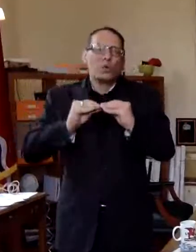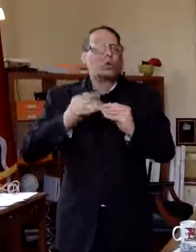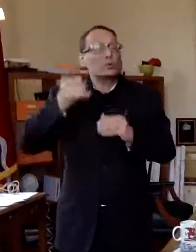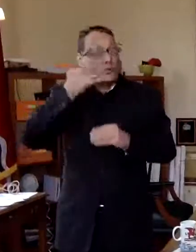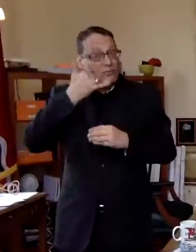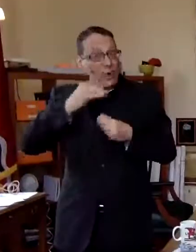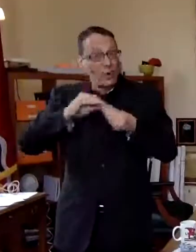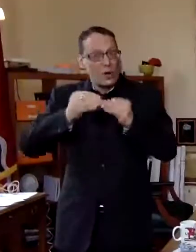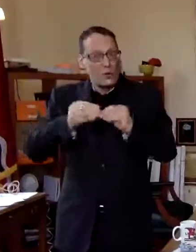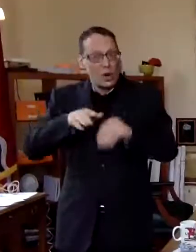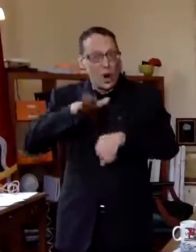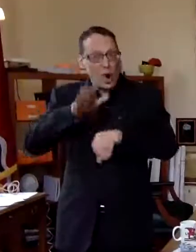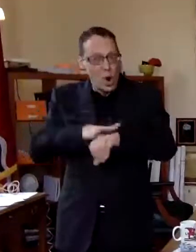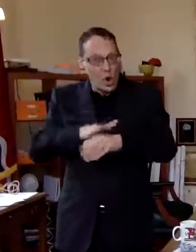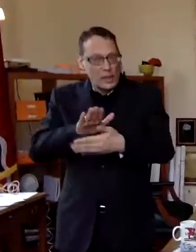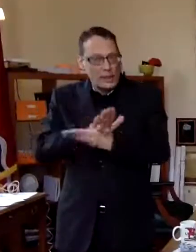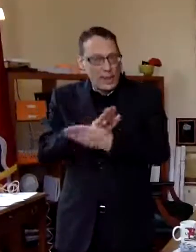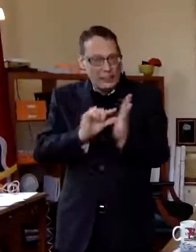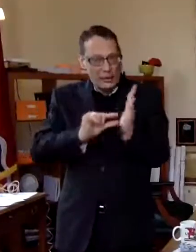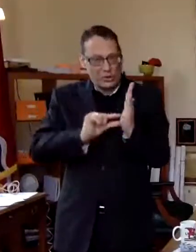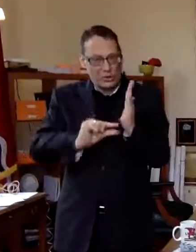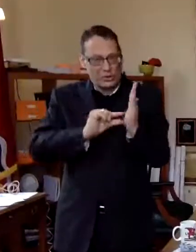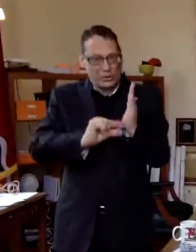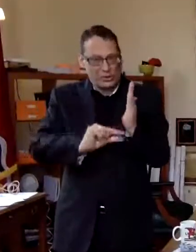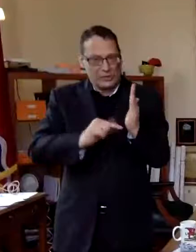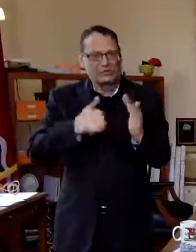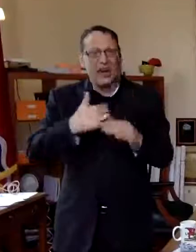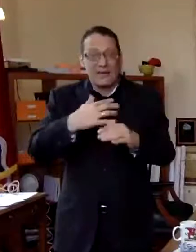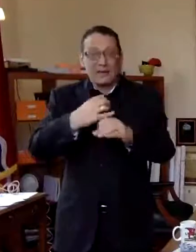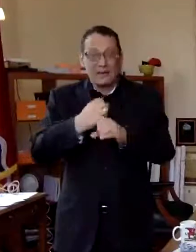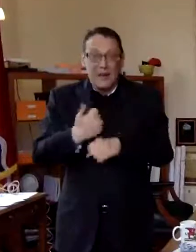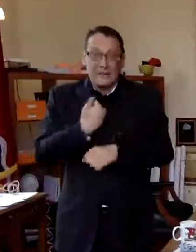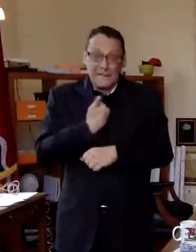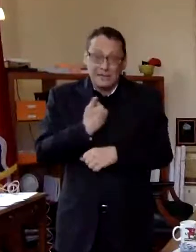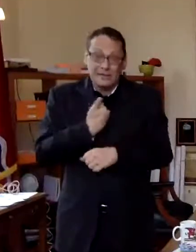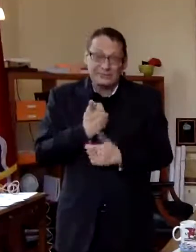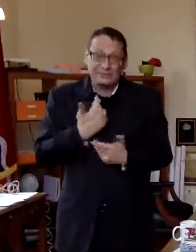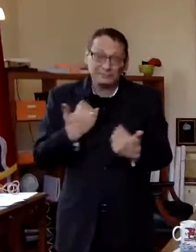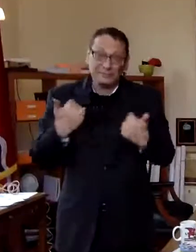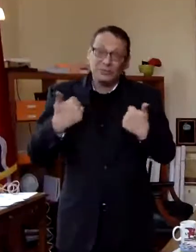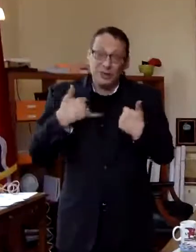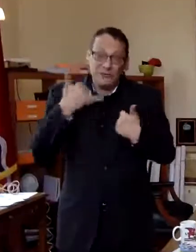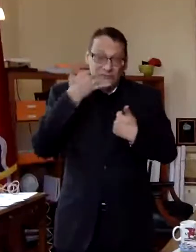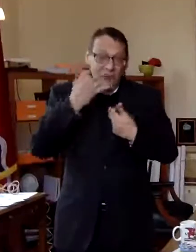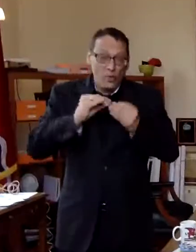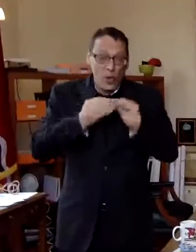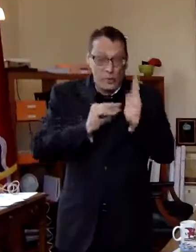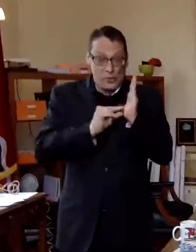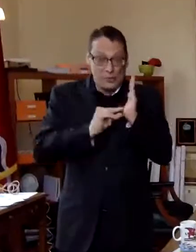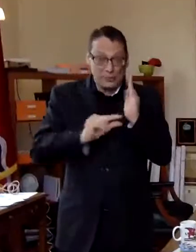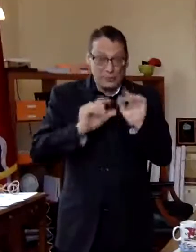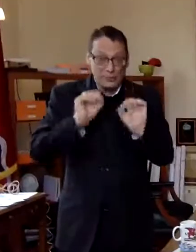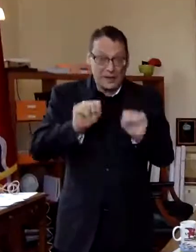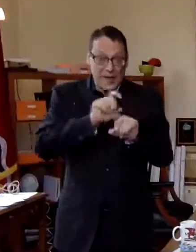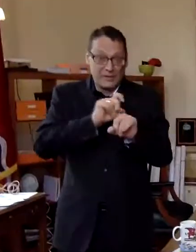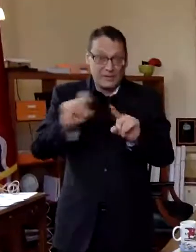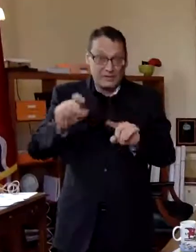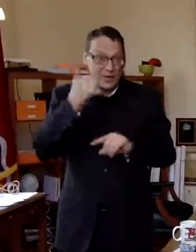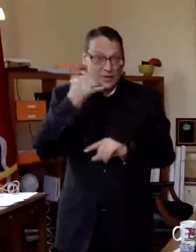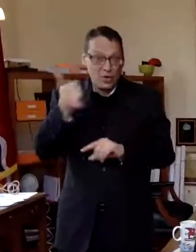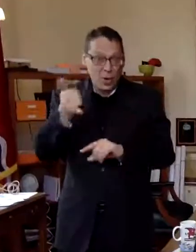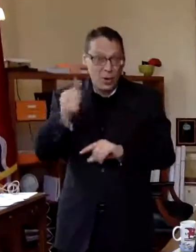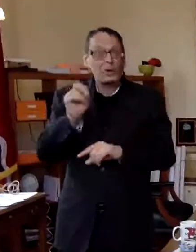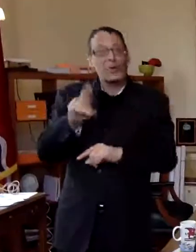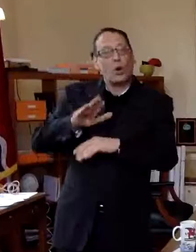phone number i know on that juror summons i know that because i've gotten those summonses myself uh and so you could call that number or go